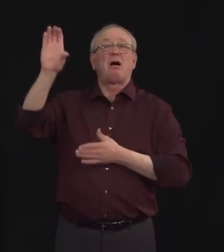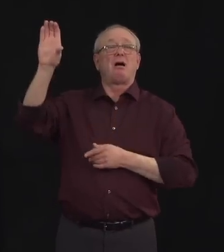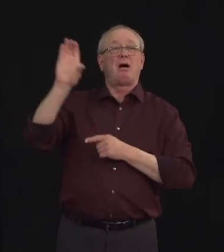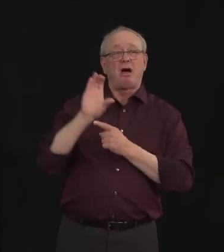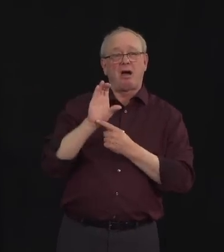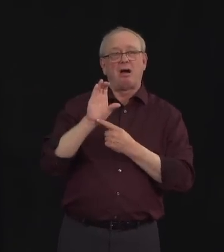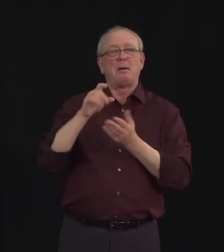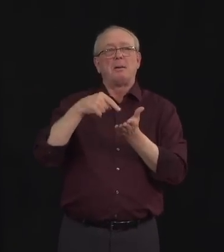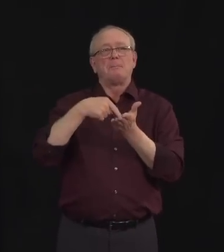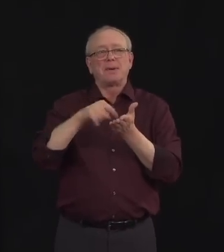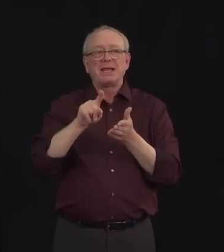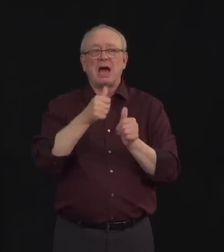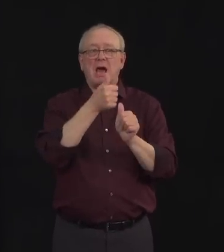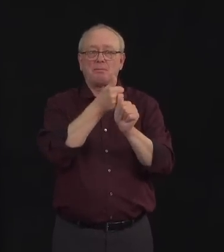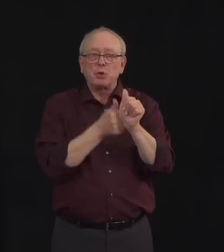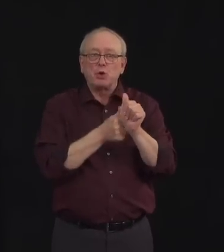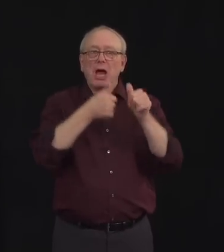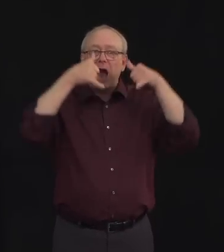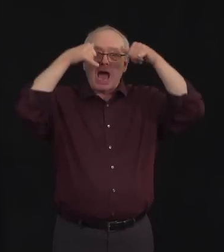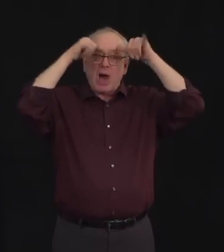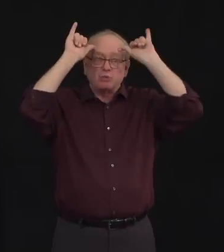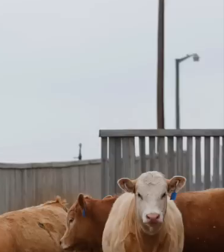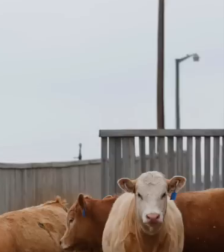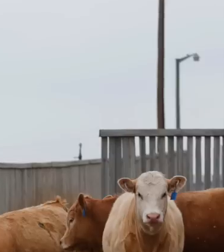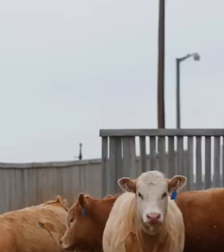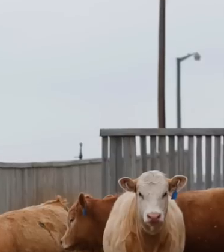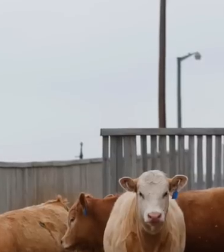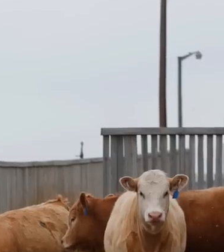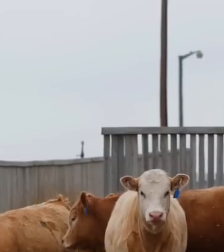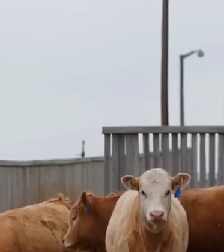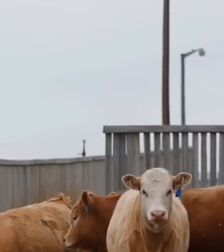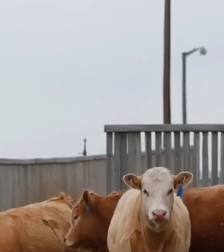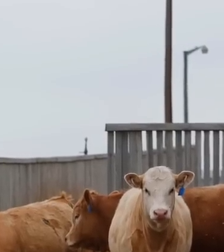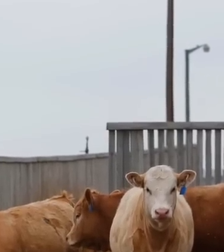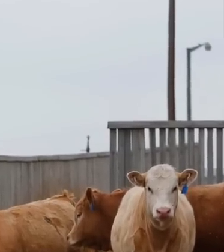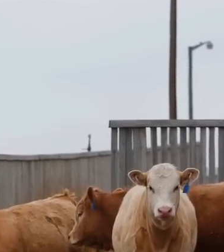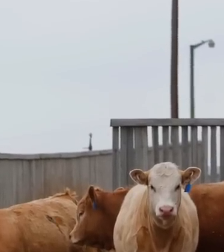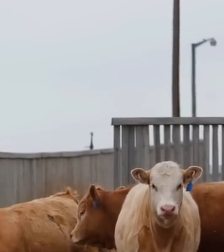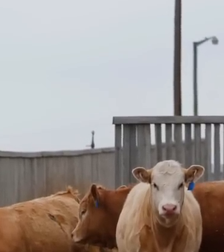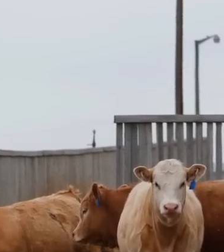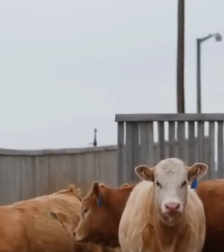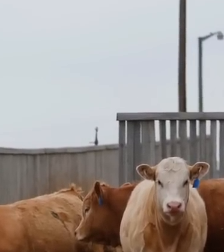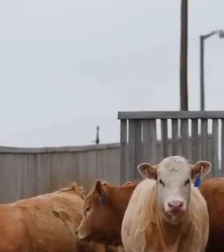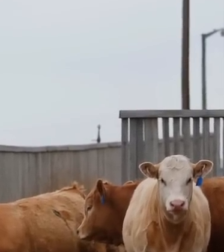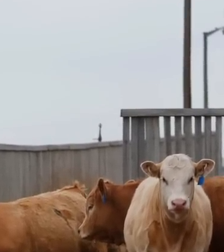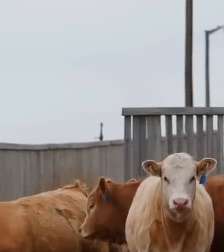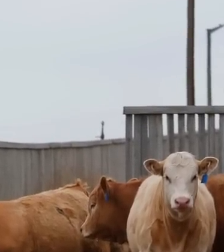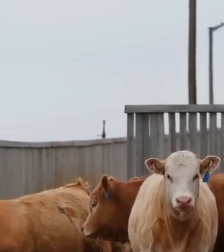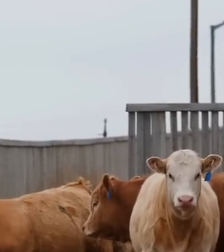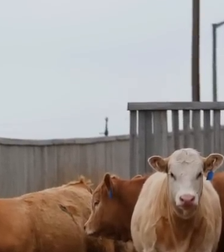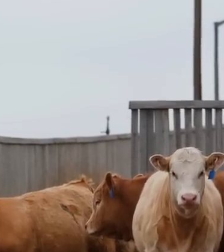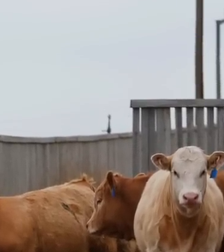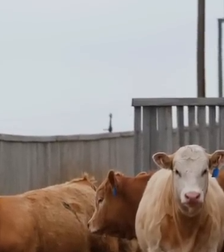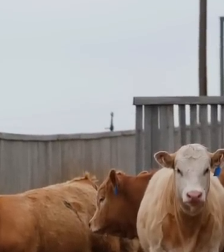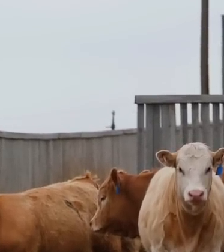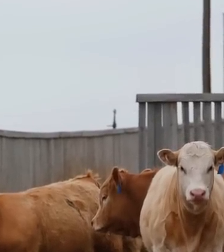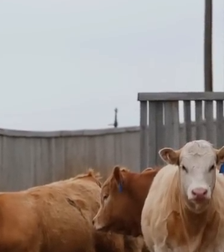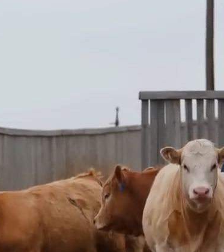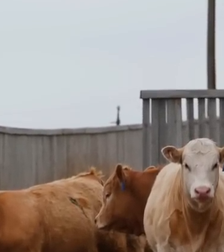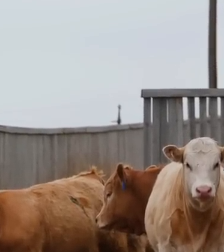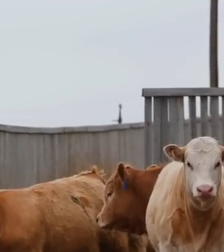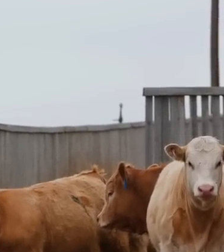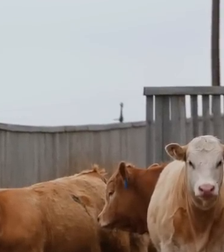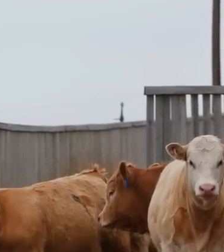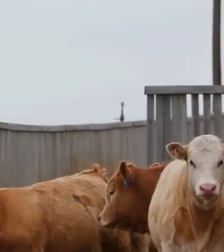is cleared. An estimated time frame is 30 weeks. Alberta will contribute up to $17 million